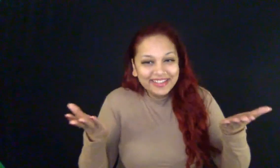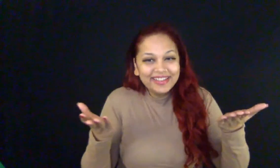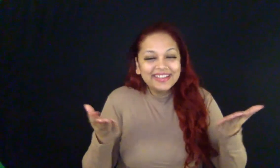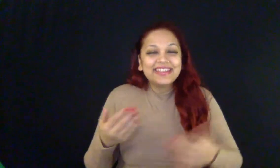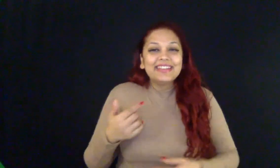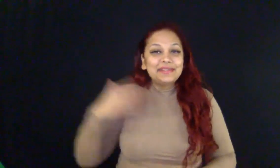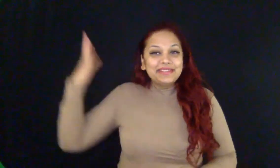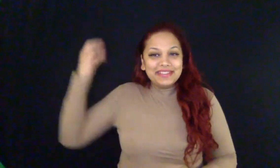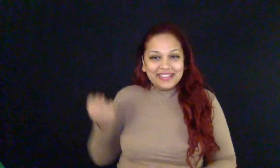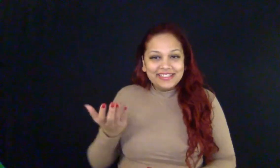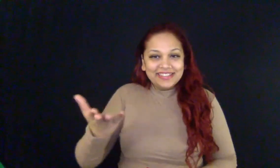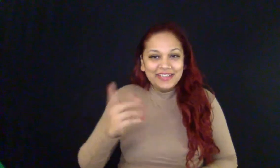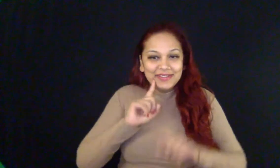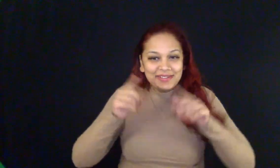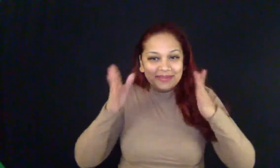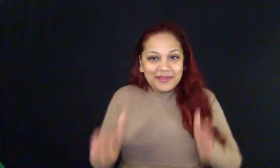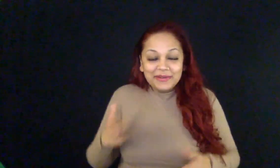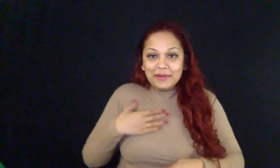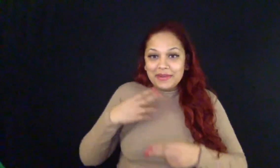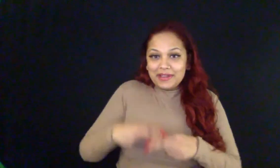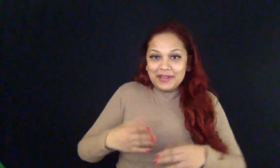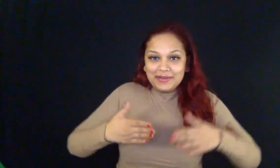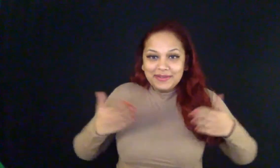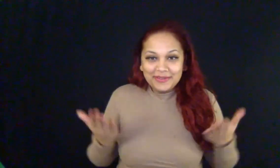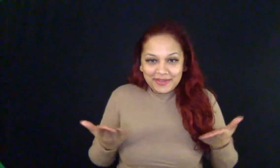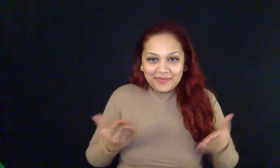Hello everyone, I'm Sign One News anchor Gaytri Prasod.